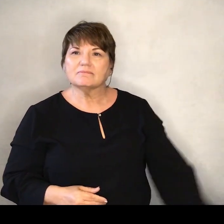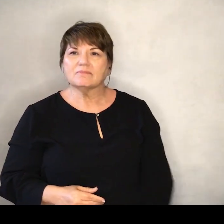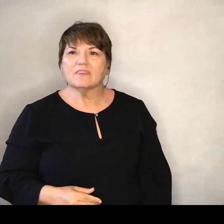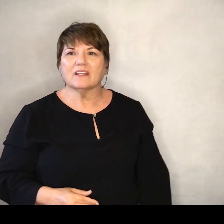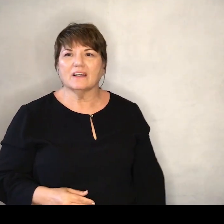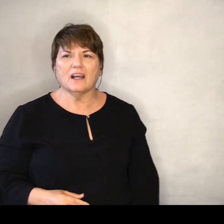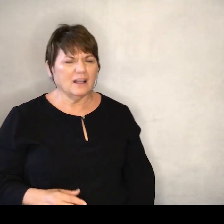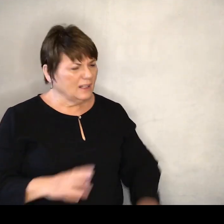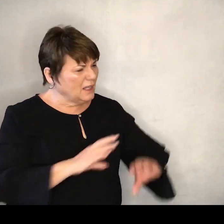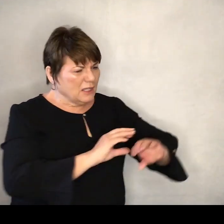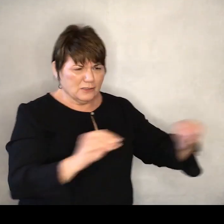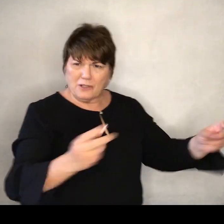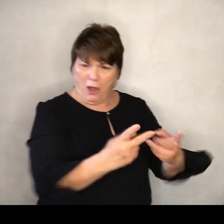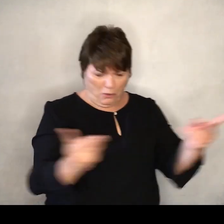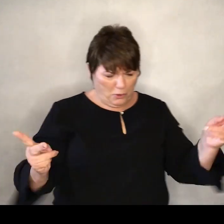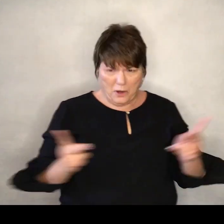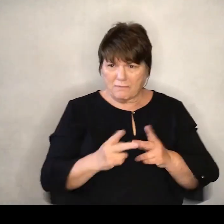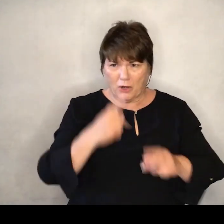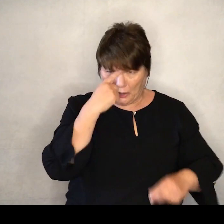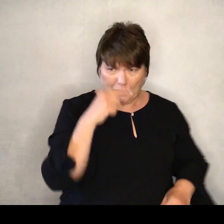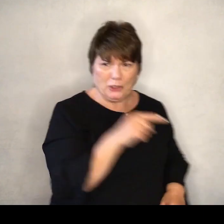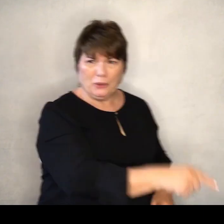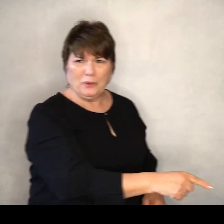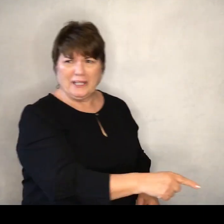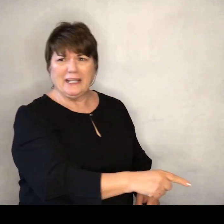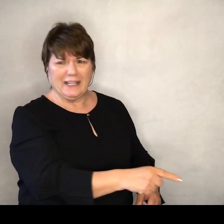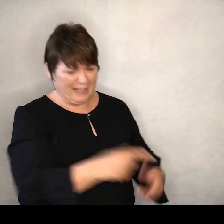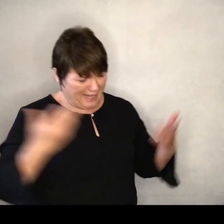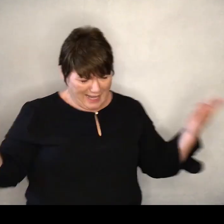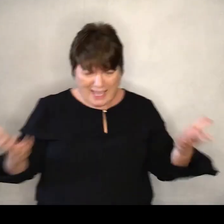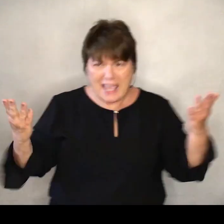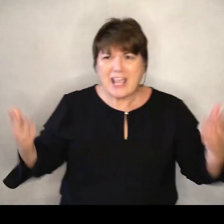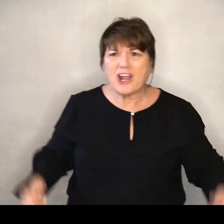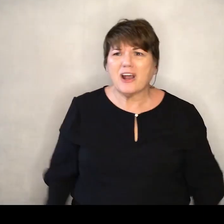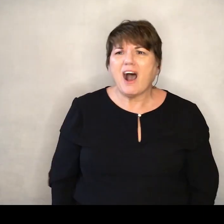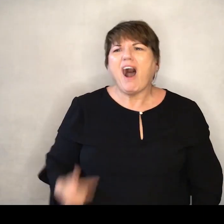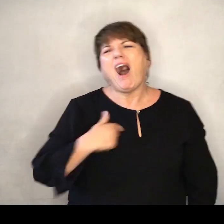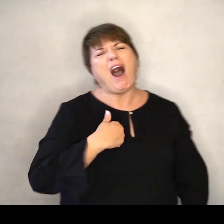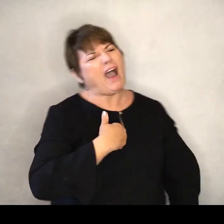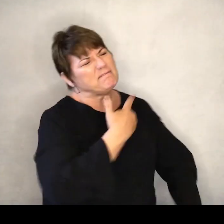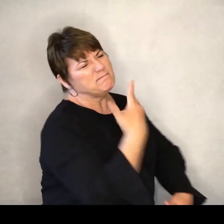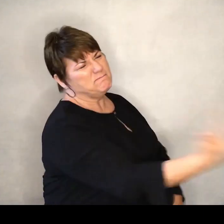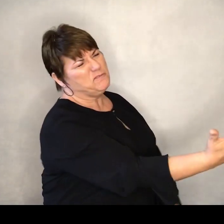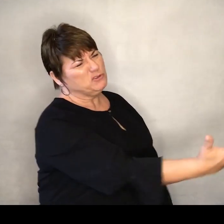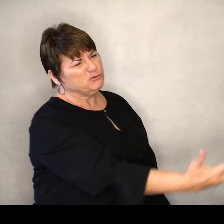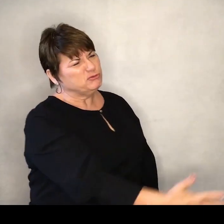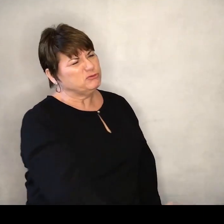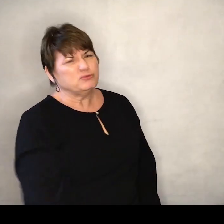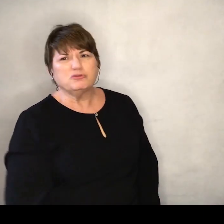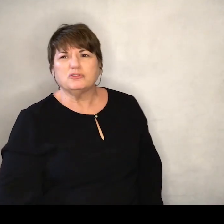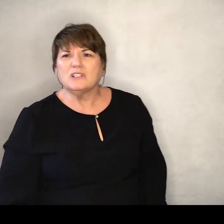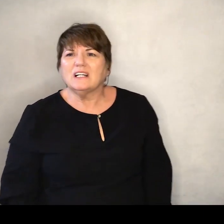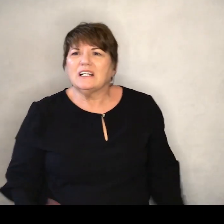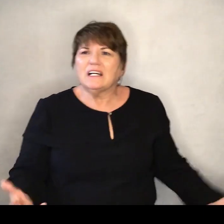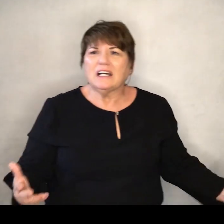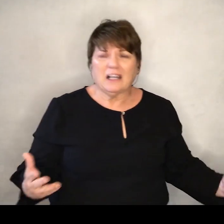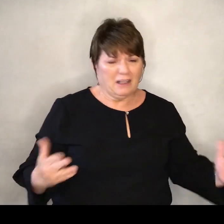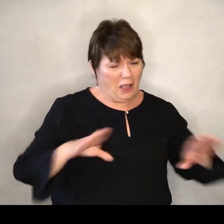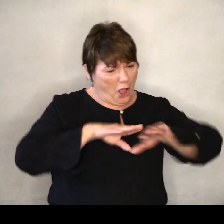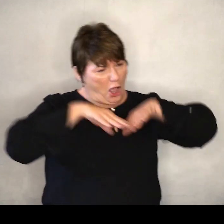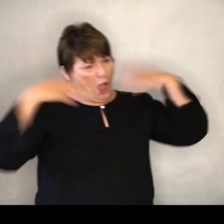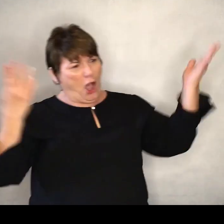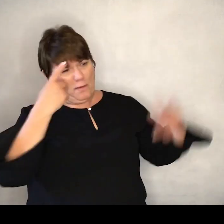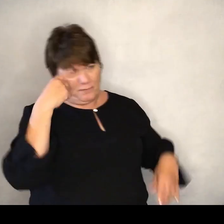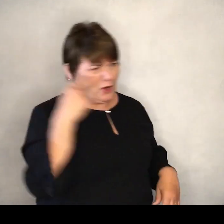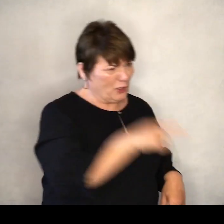Oh, there's no room for you here. Yeah, I've had enough. No vacancy sign